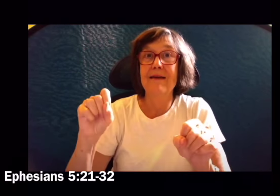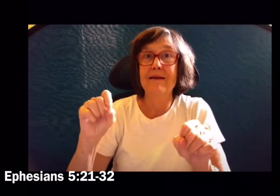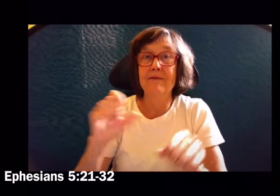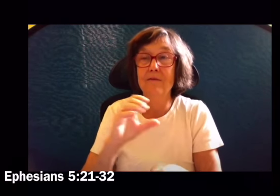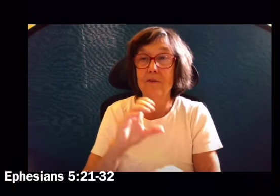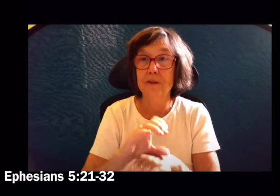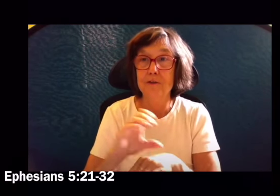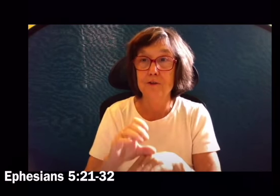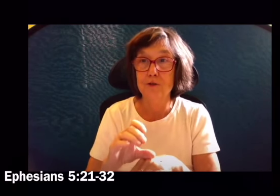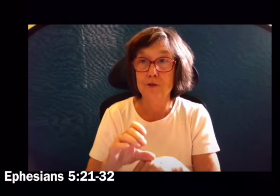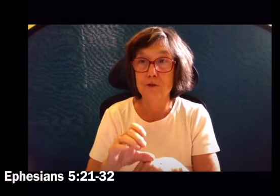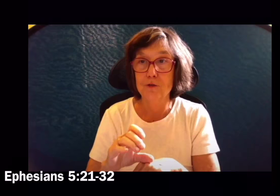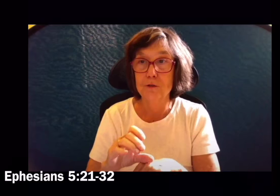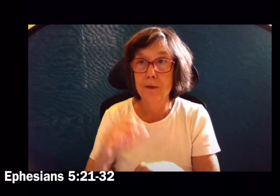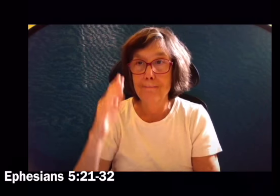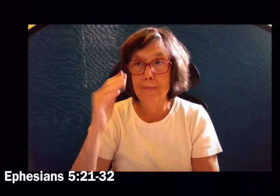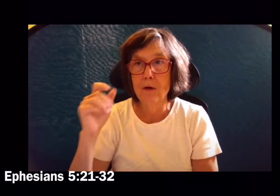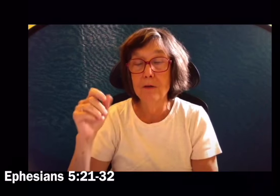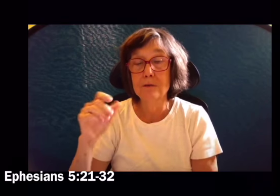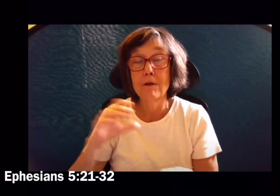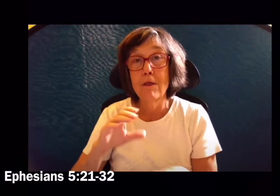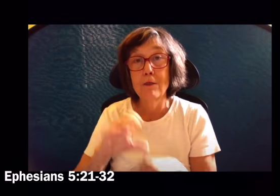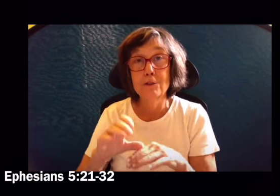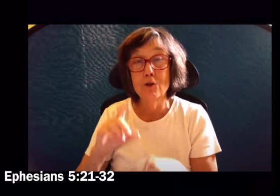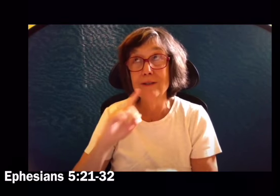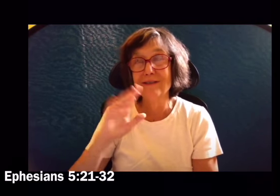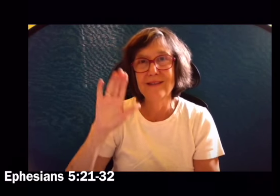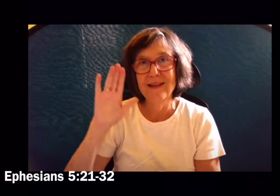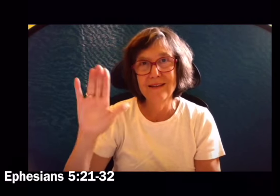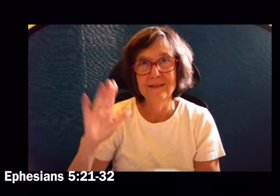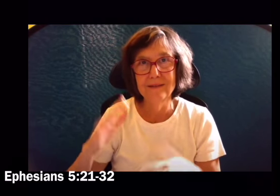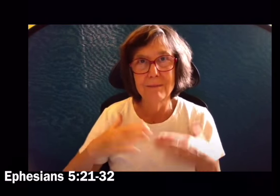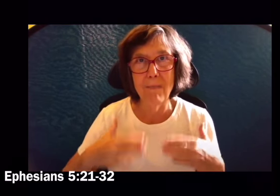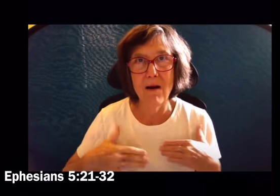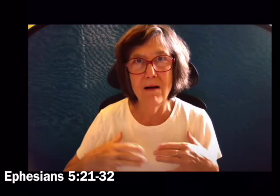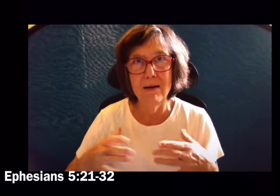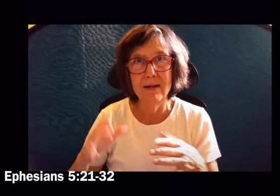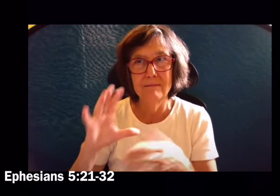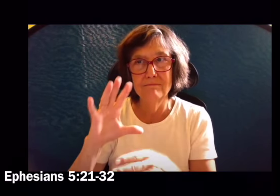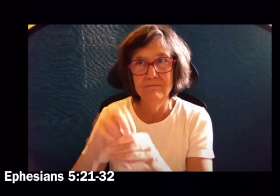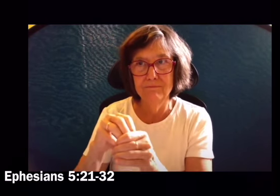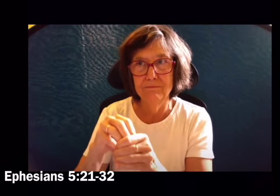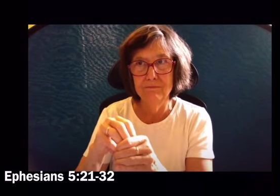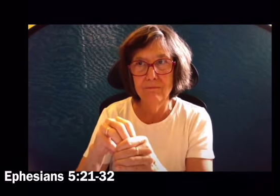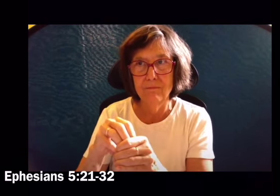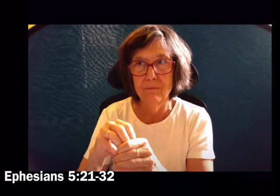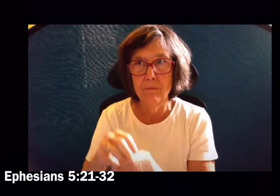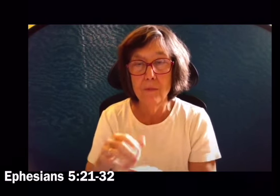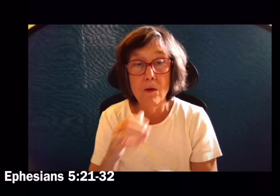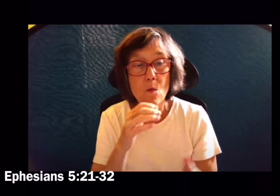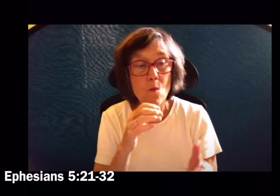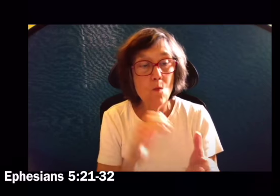He himself, the Savior of the body. As the church is subordinate